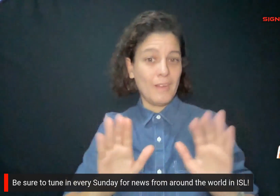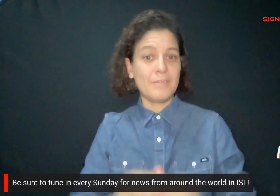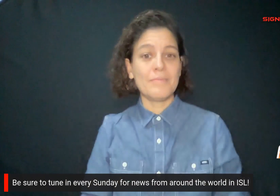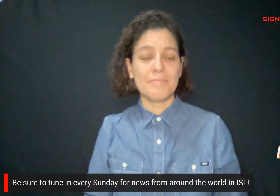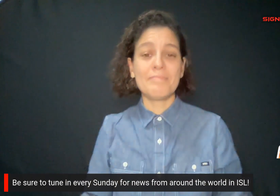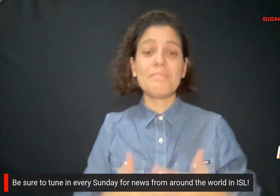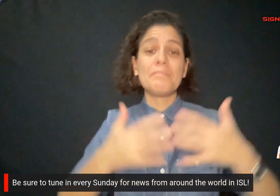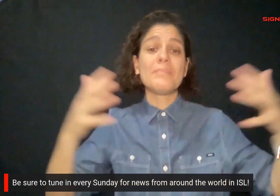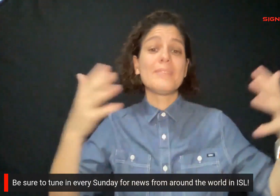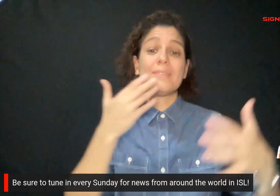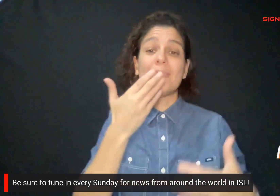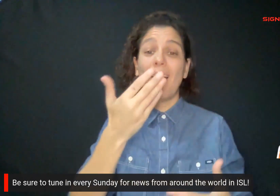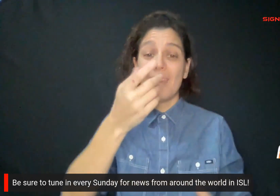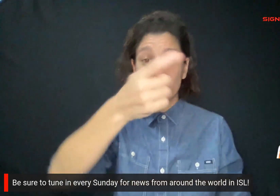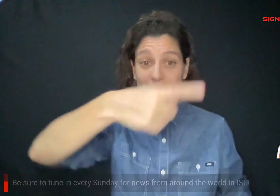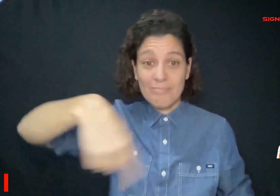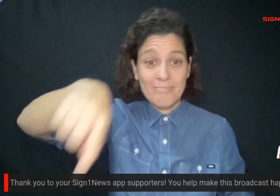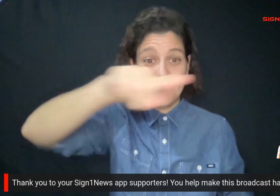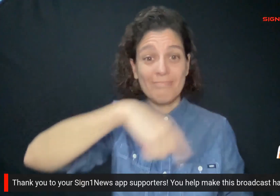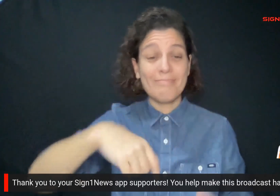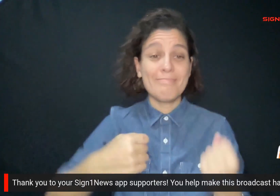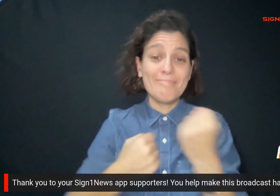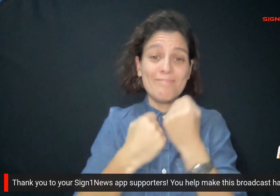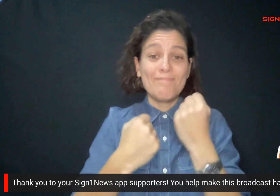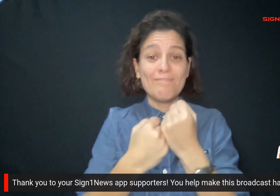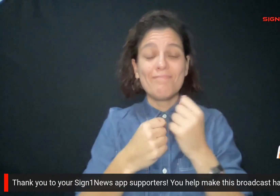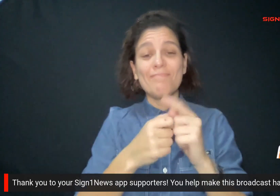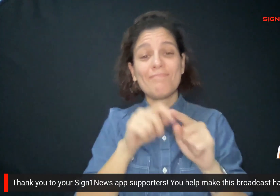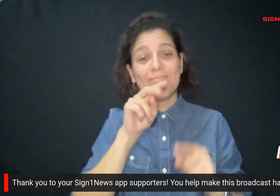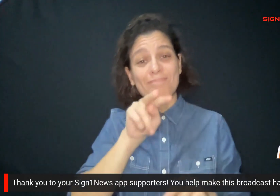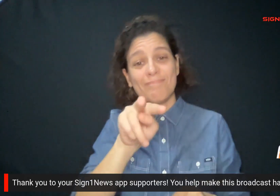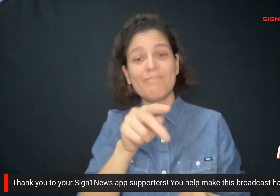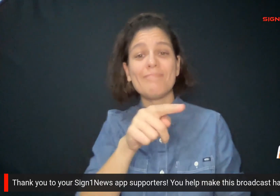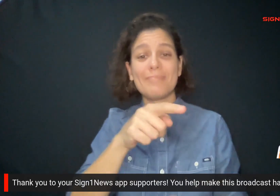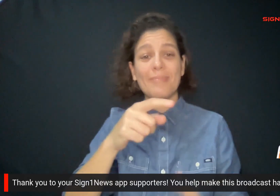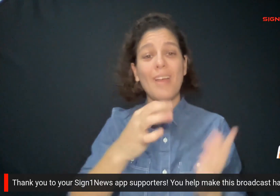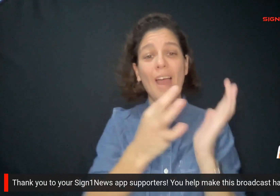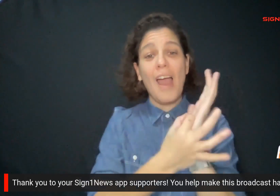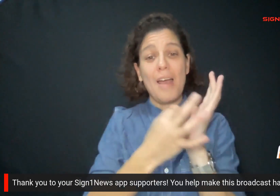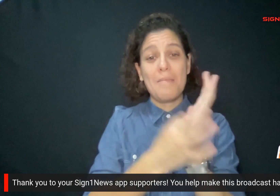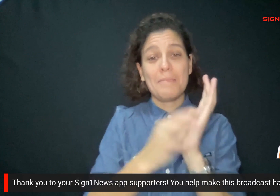A big thank you to our Sign One News app supporters you helped make this broadcast happen.